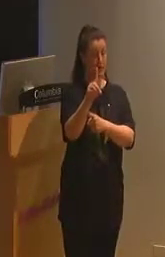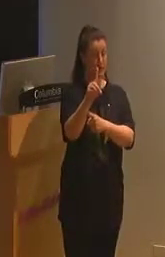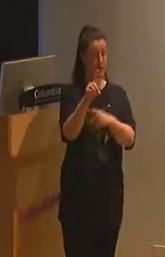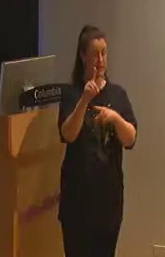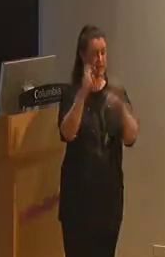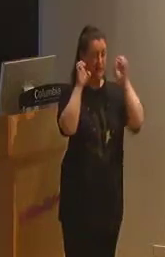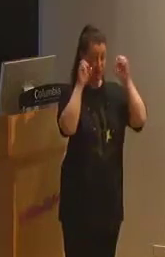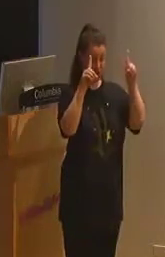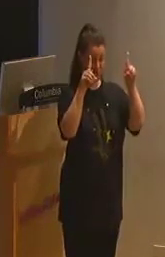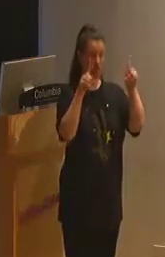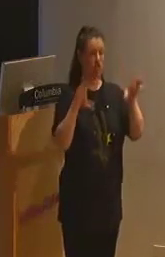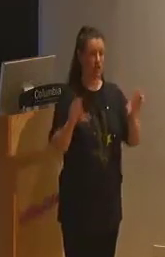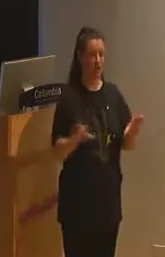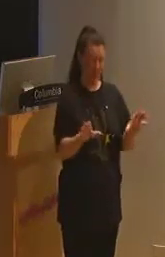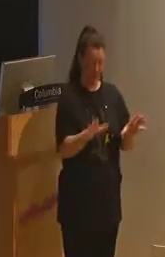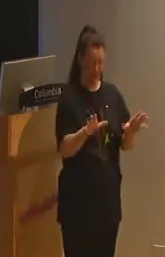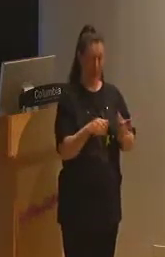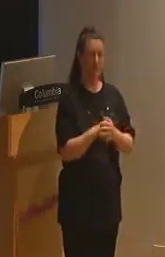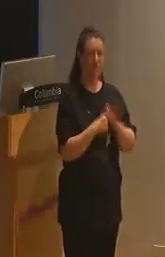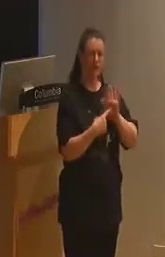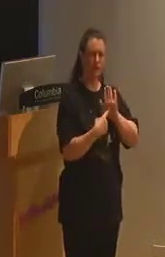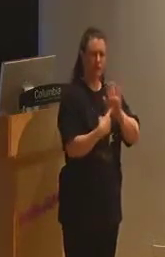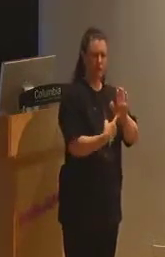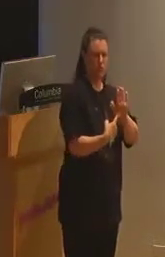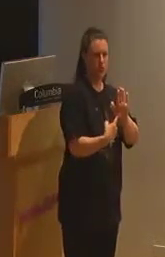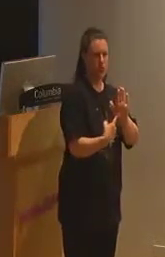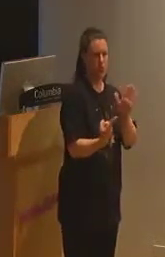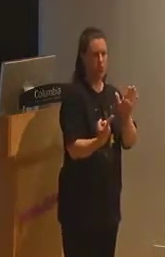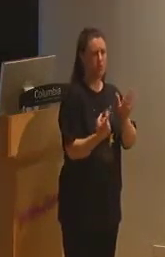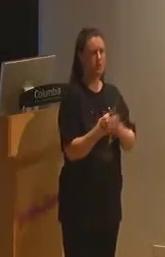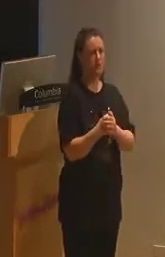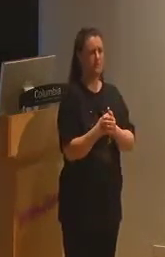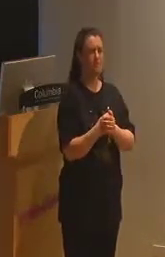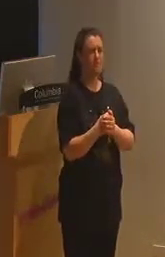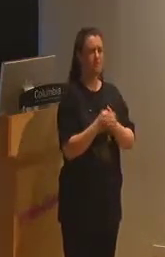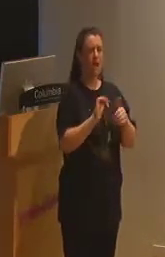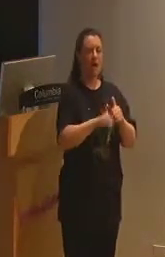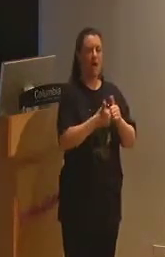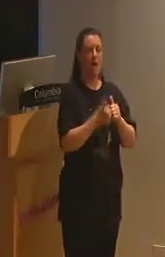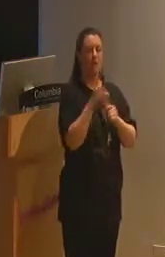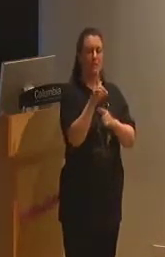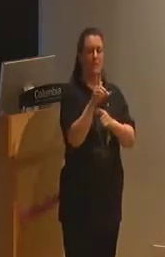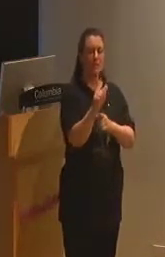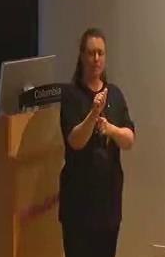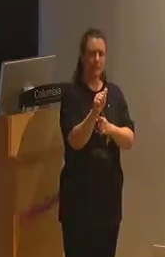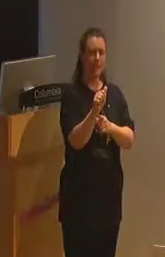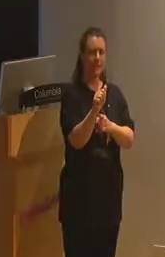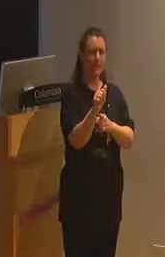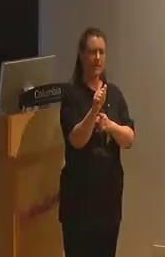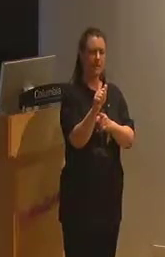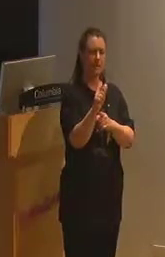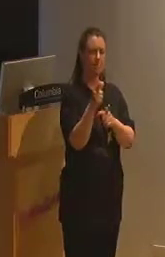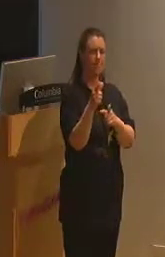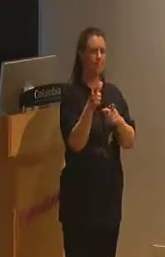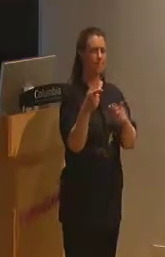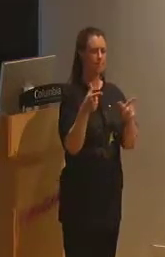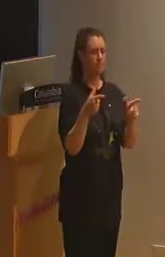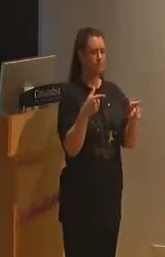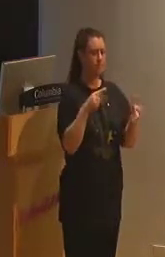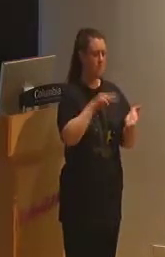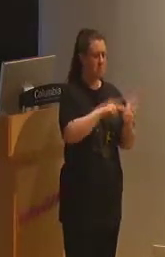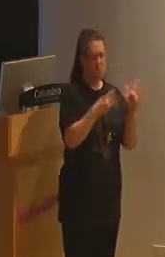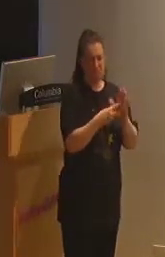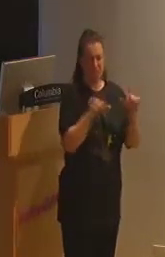logics, as well as reveals essentialized presuppositions about disability as other, while reproducing the idealized subject